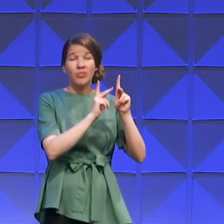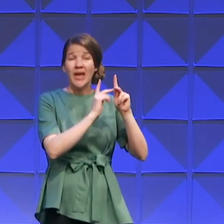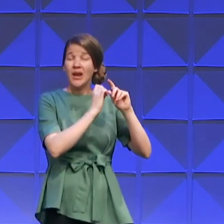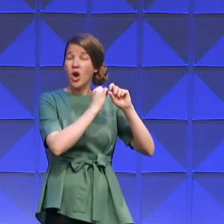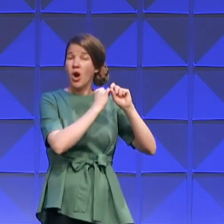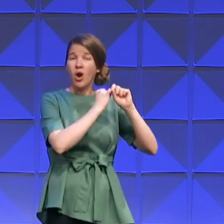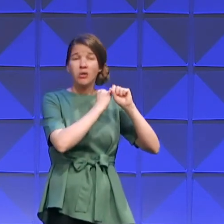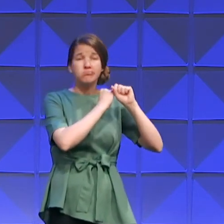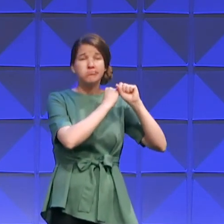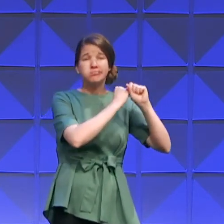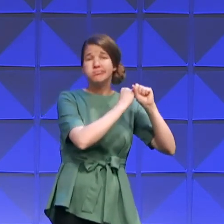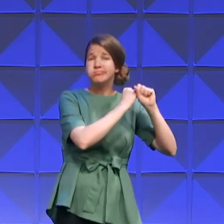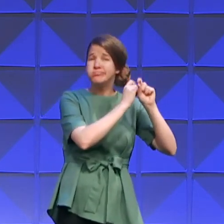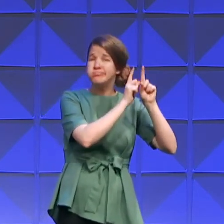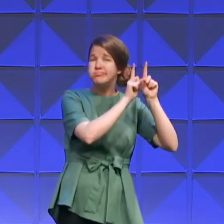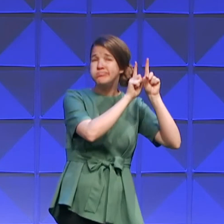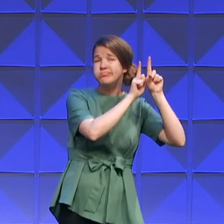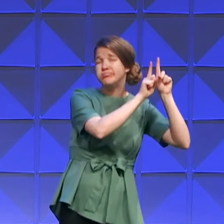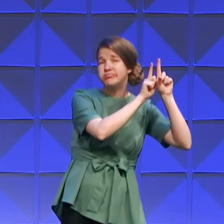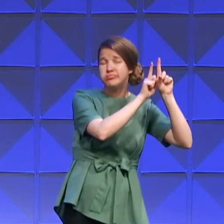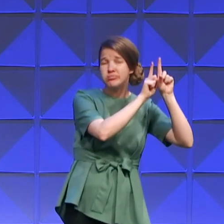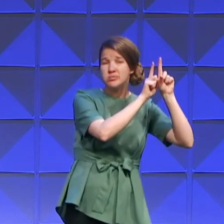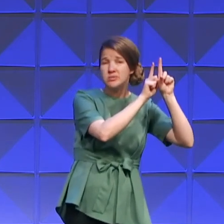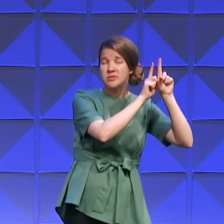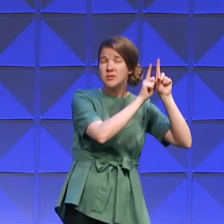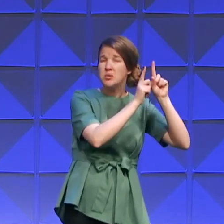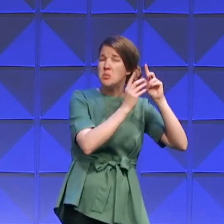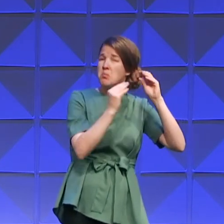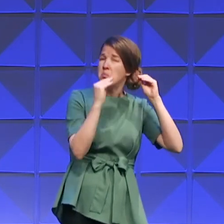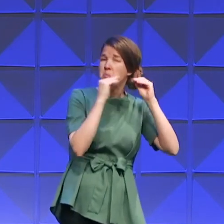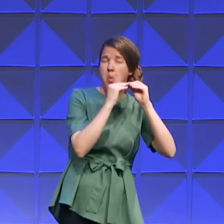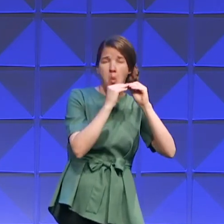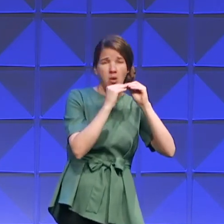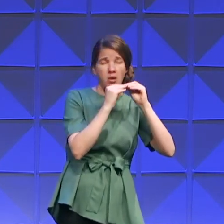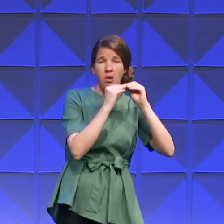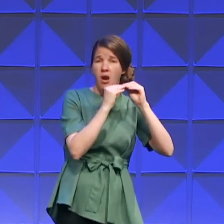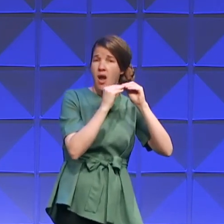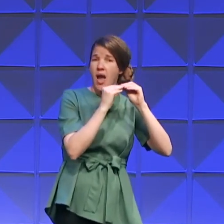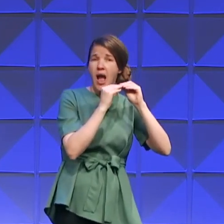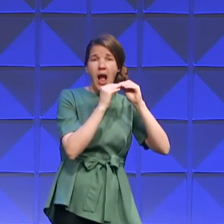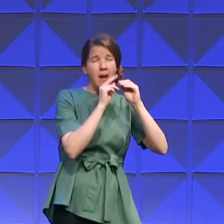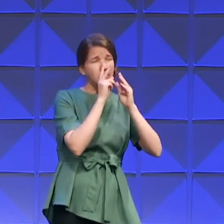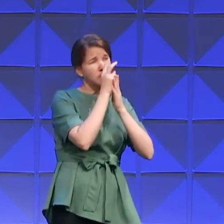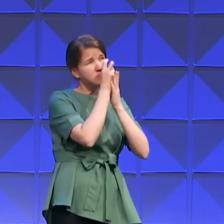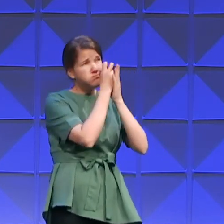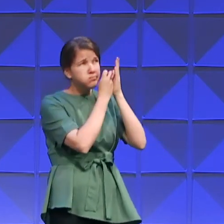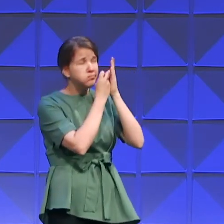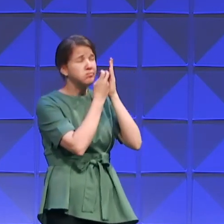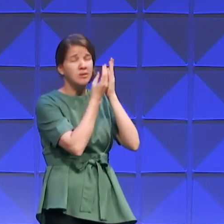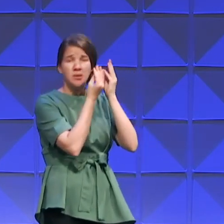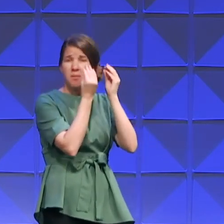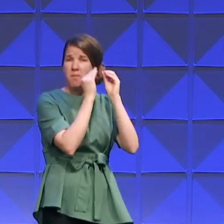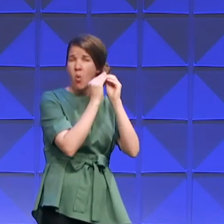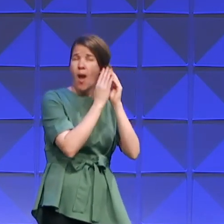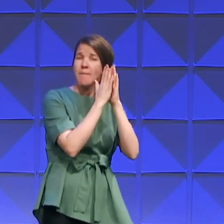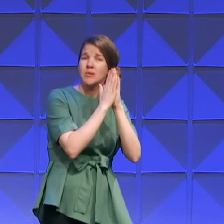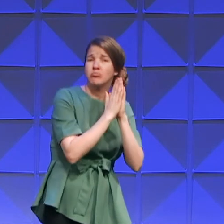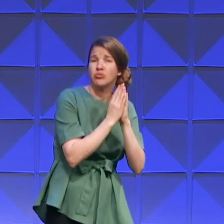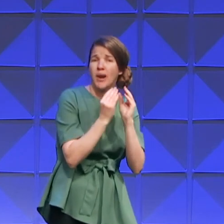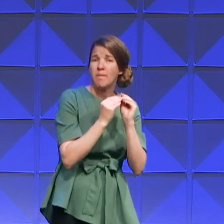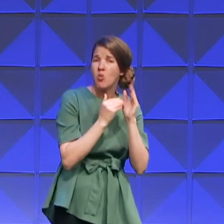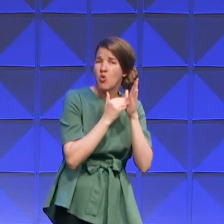digging in deeper. I'm going to rededicate myself. I'm reconsecrating my prayer life. I'm